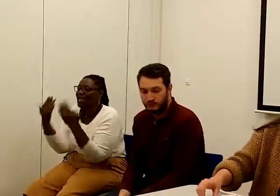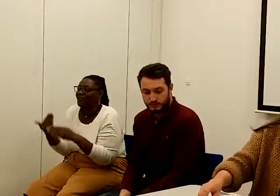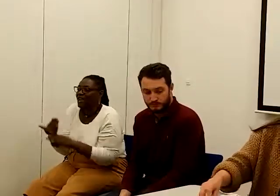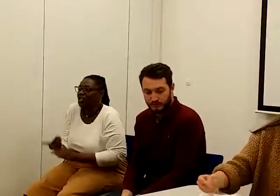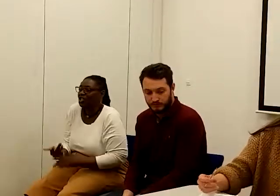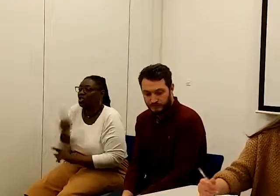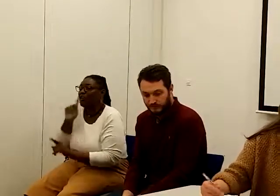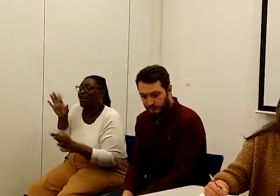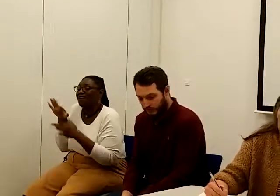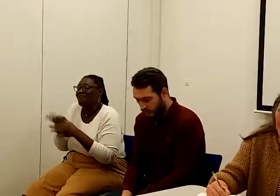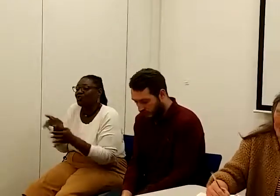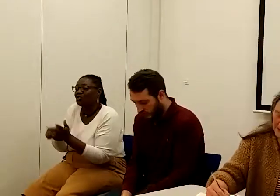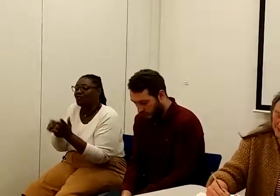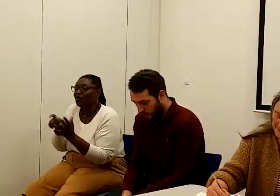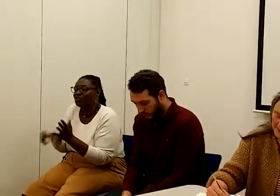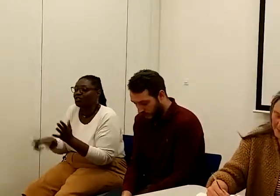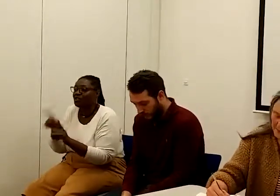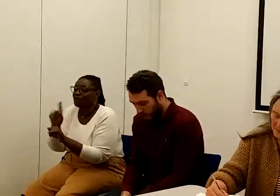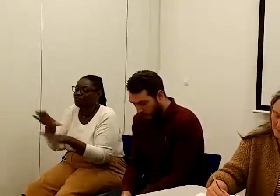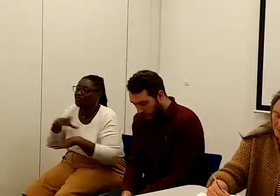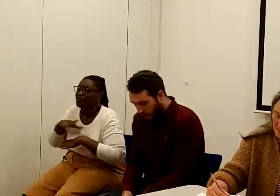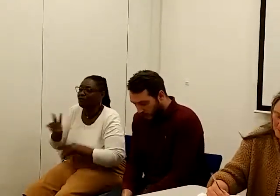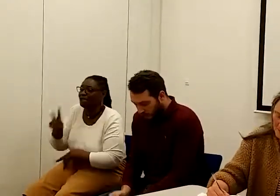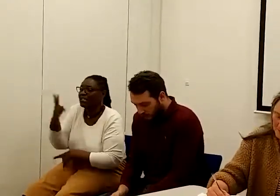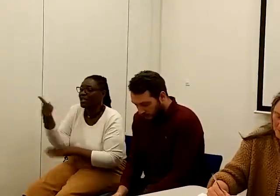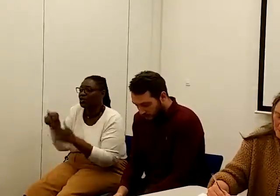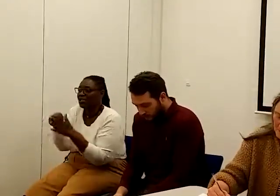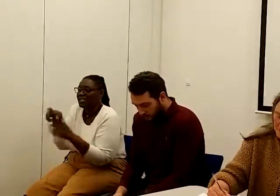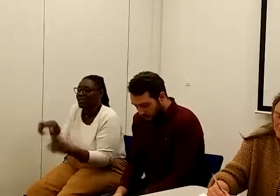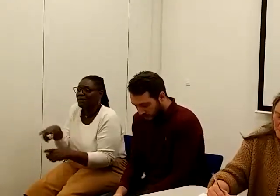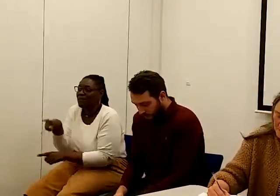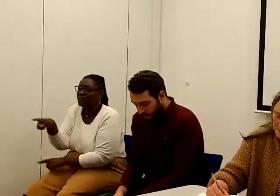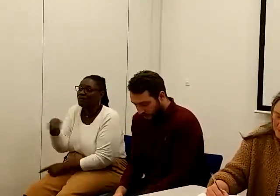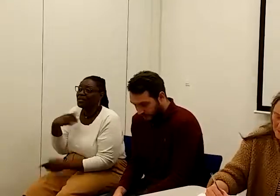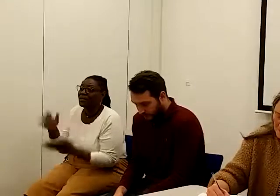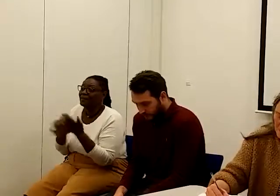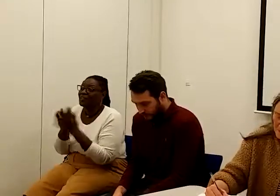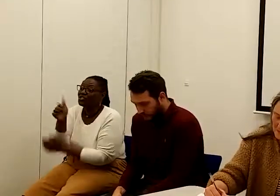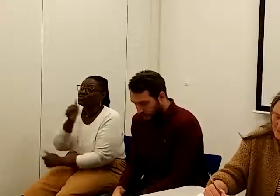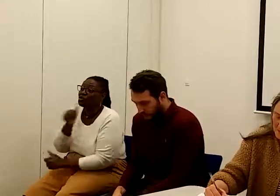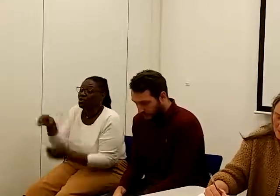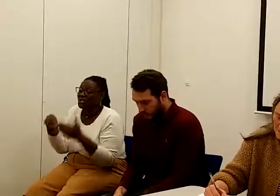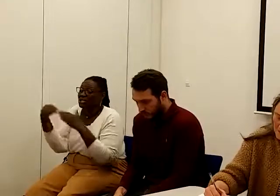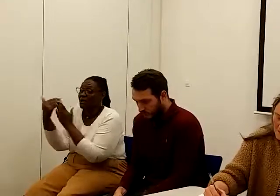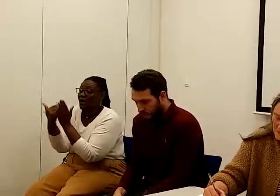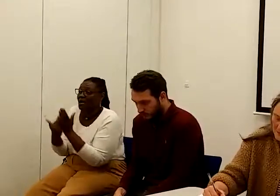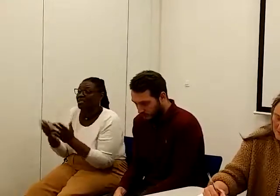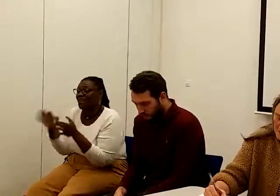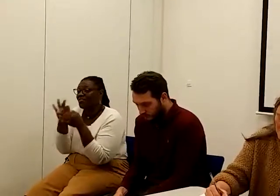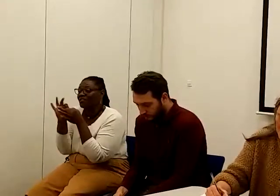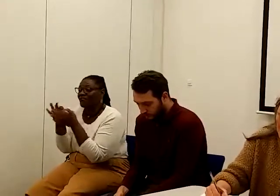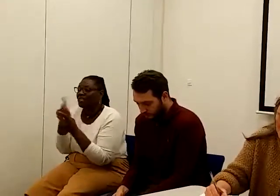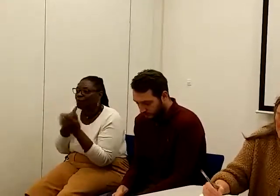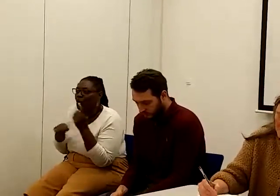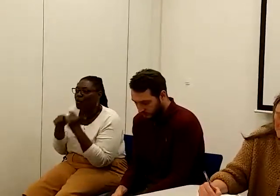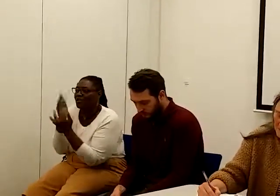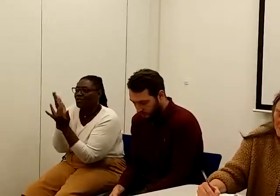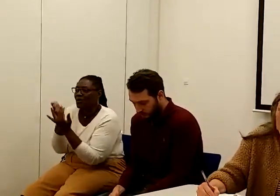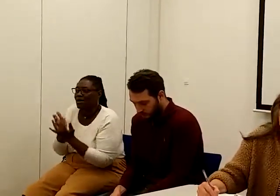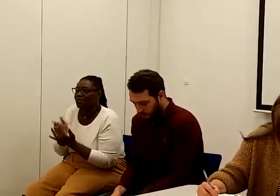around Universal Credit for the 2nd of December. So that, it's a user's guide that's ready for all of us to access. With the hash,